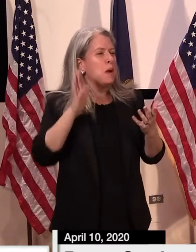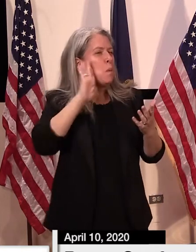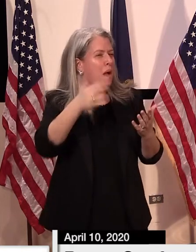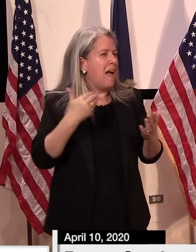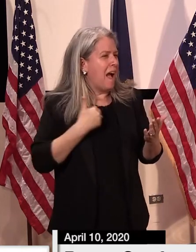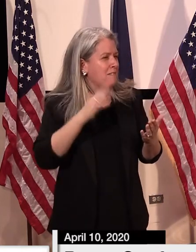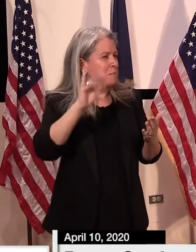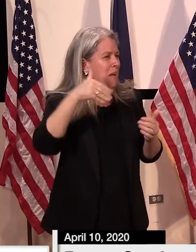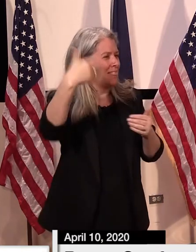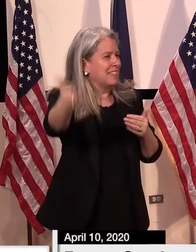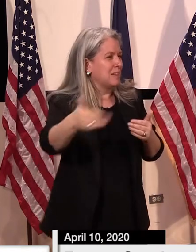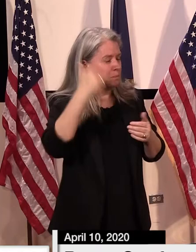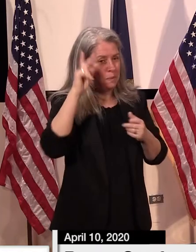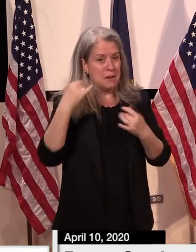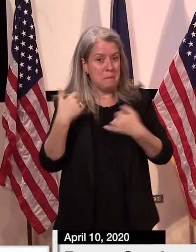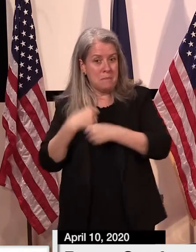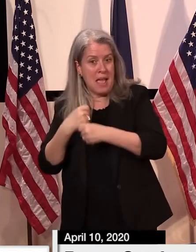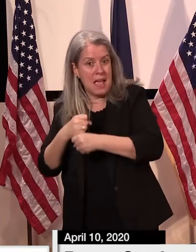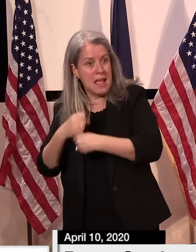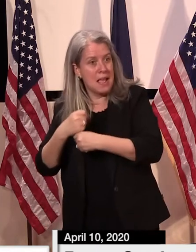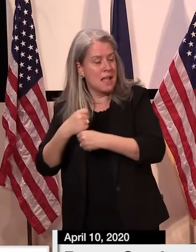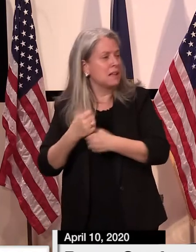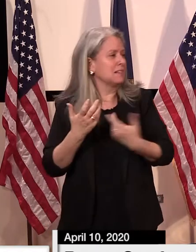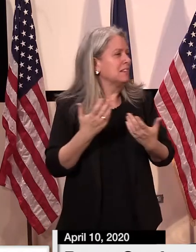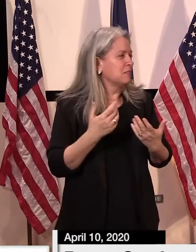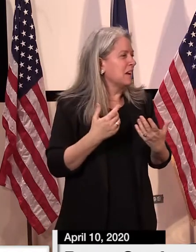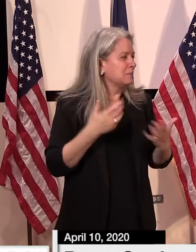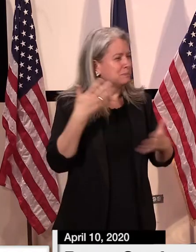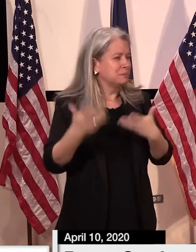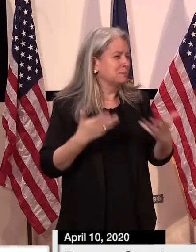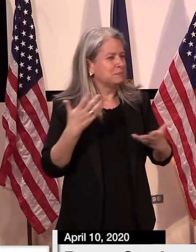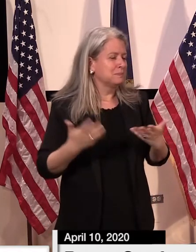but as you realize, aren't quite ready for primetime yet.